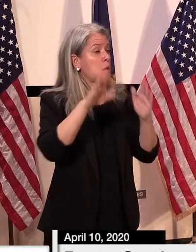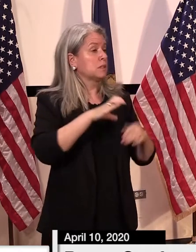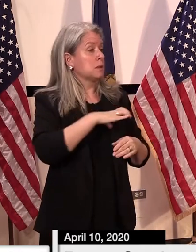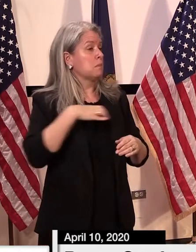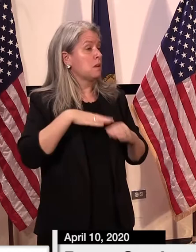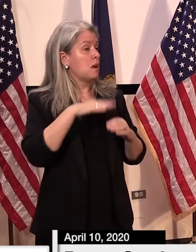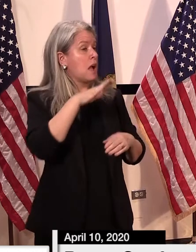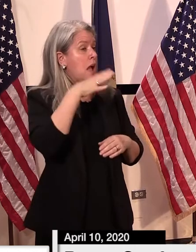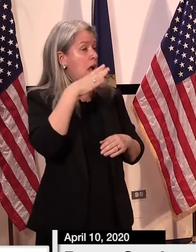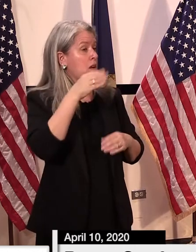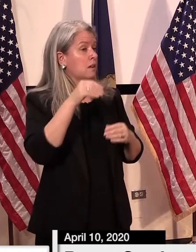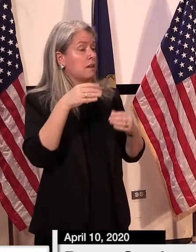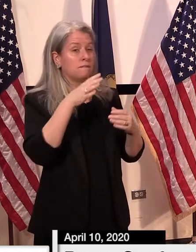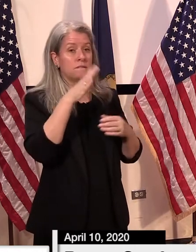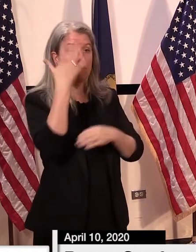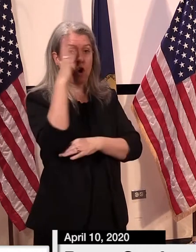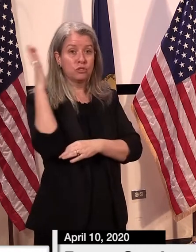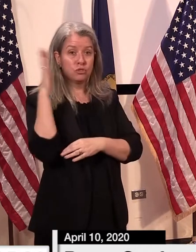that,